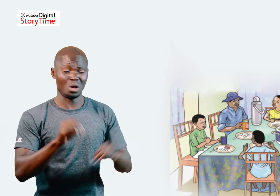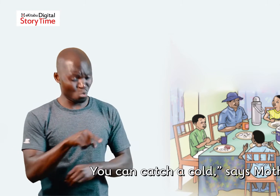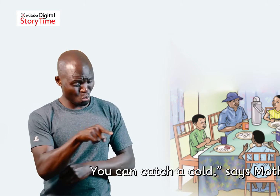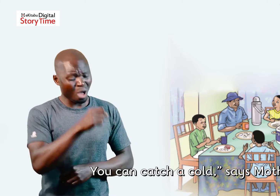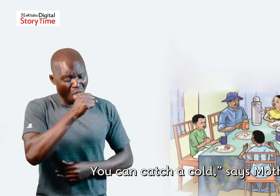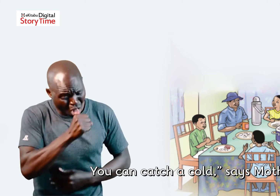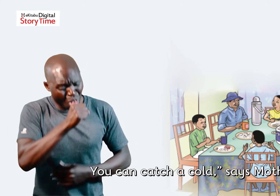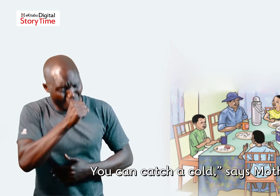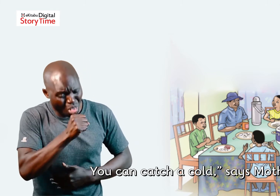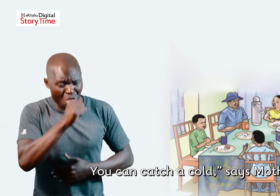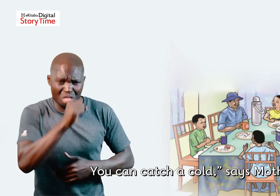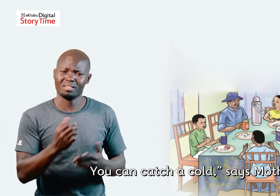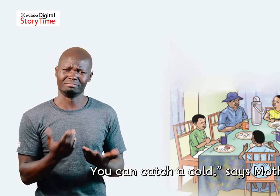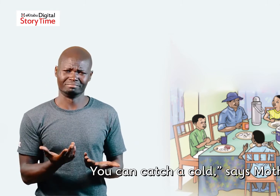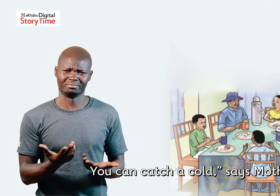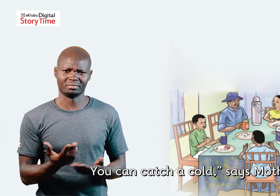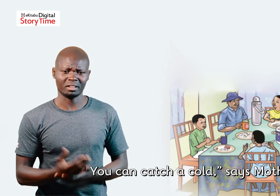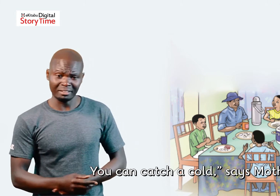You can catch a cold Says mother